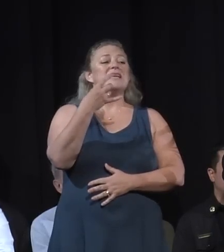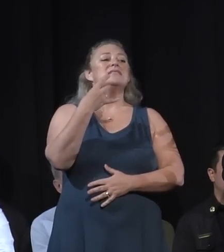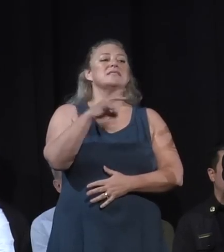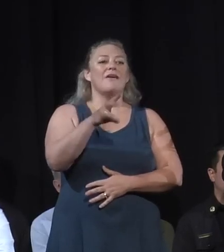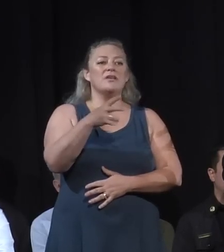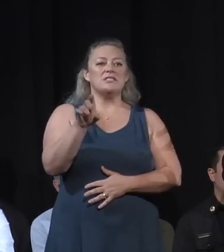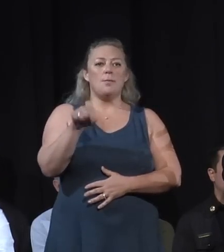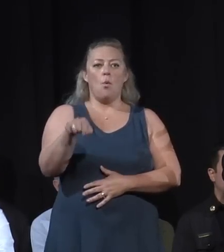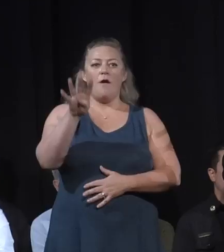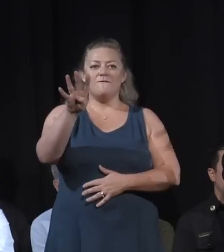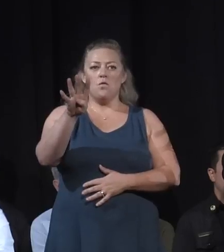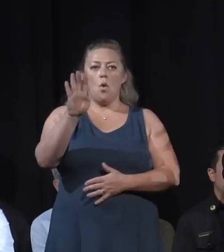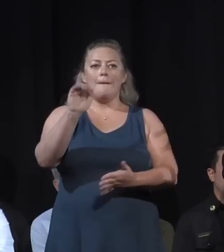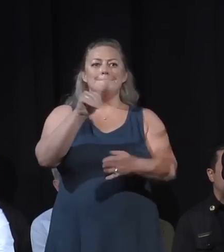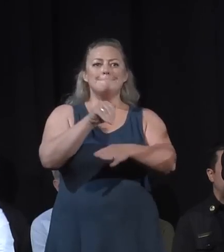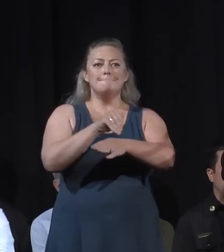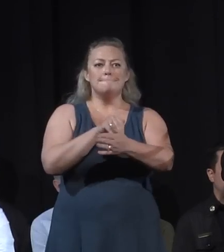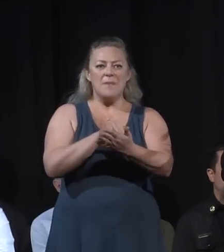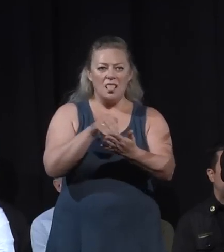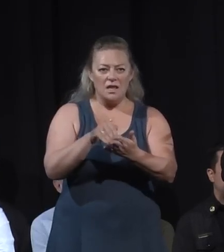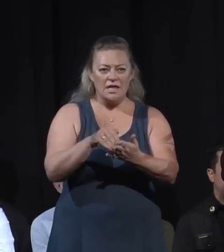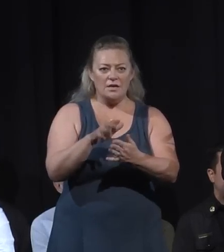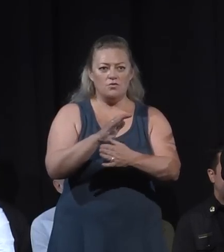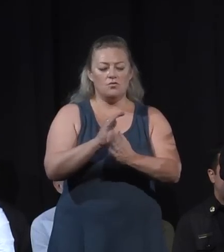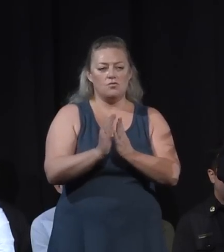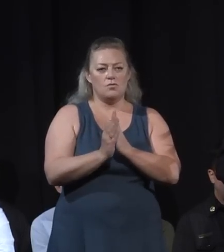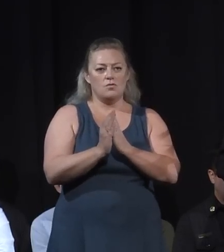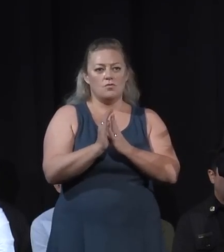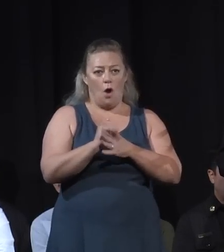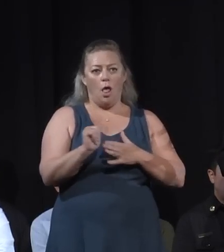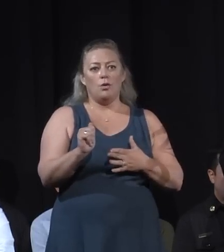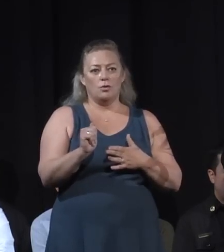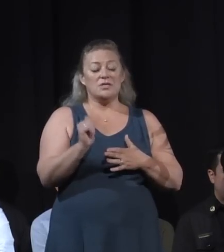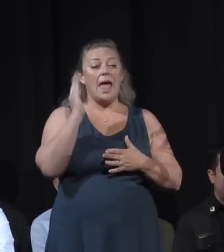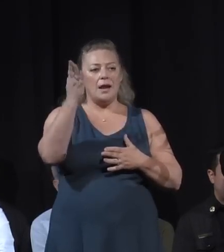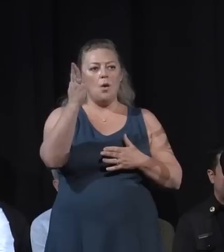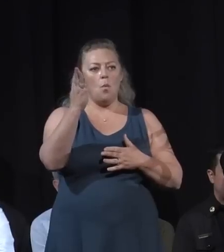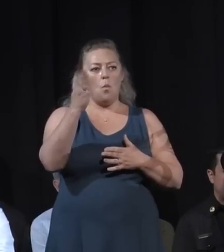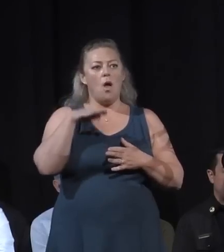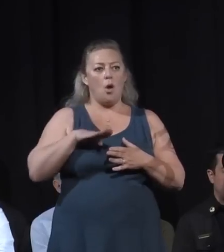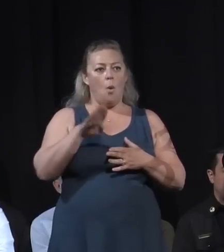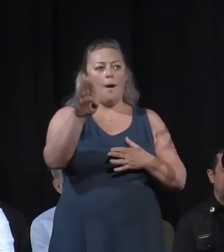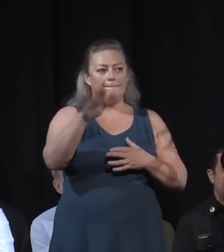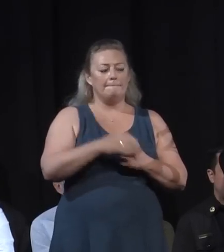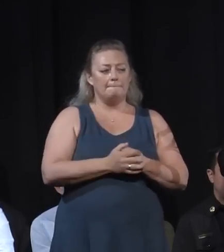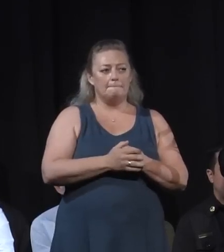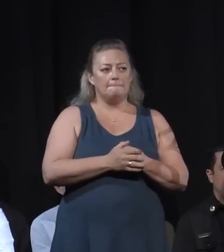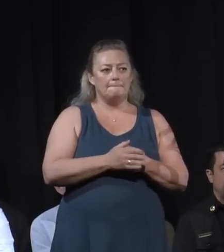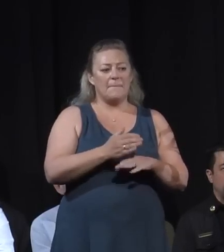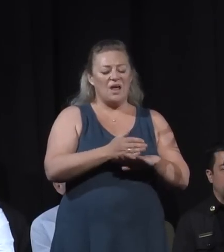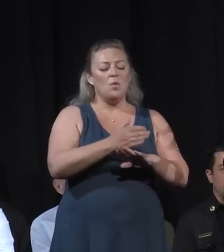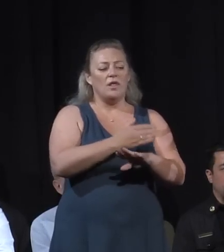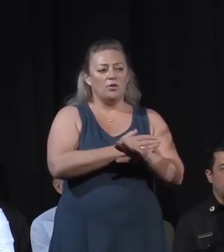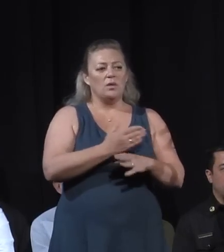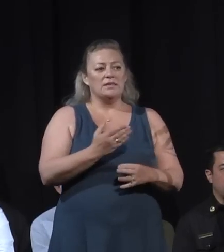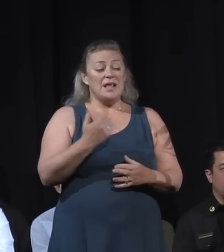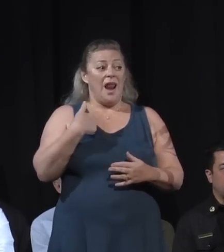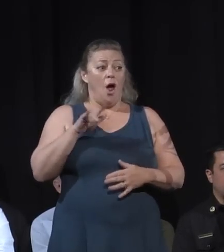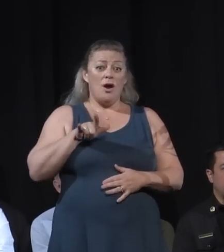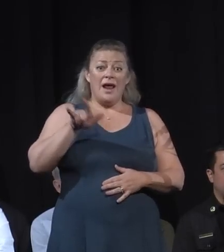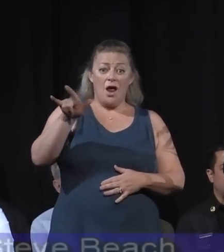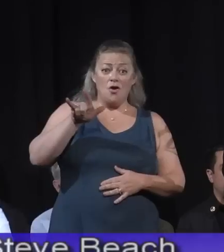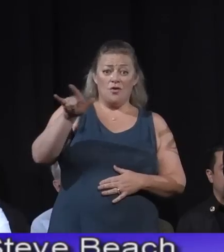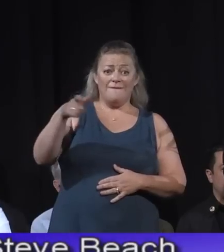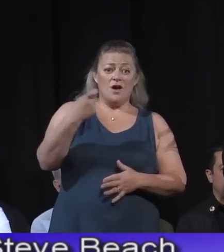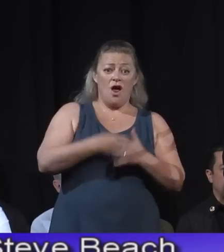and it is going to go up. Part of that is what we do, and our aircraft costs are very